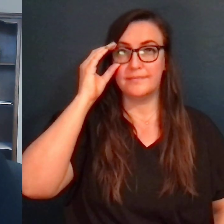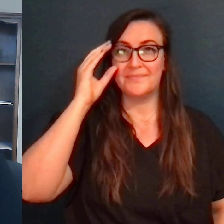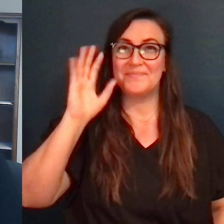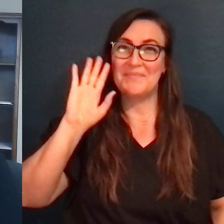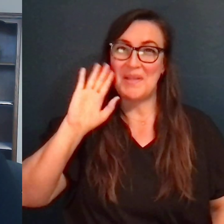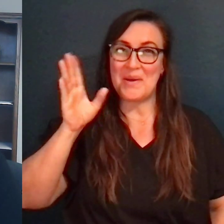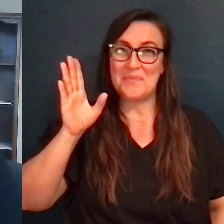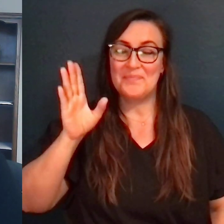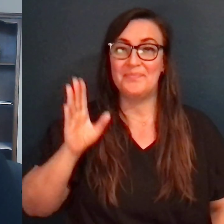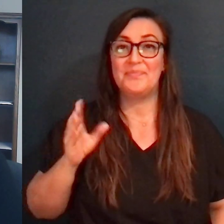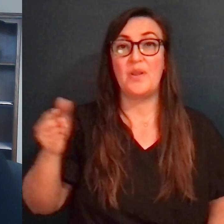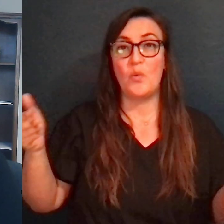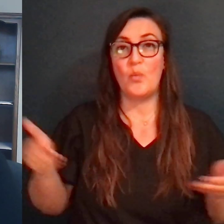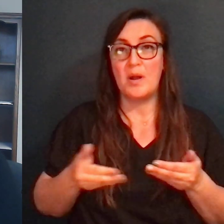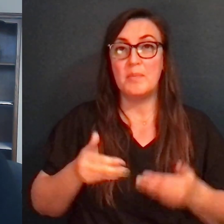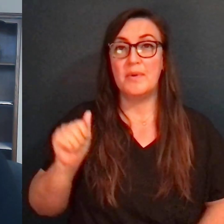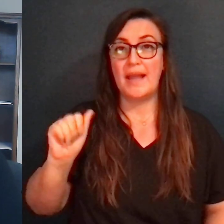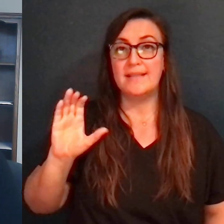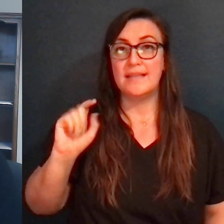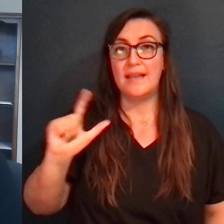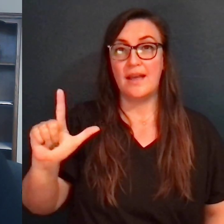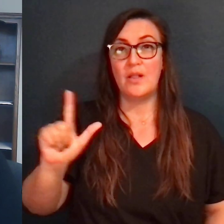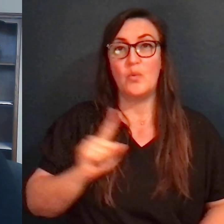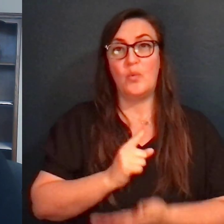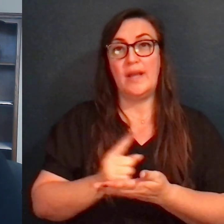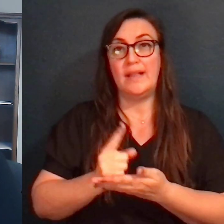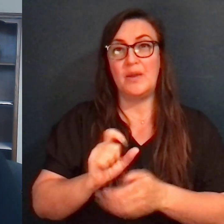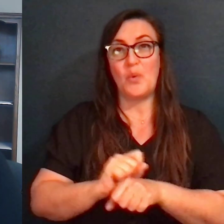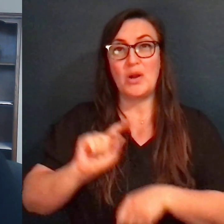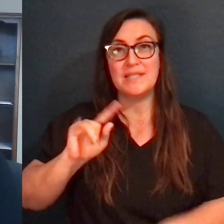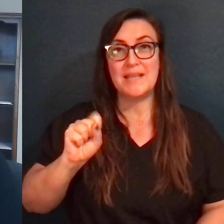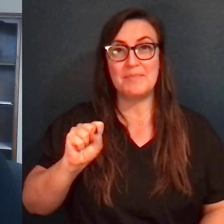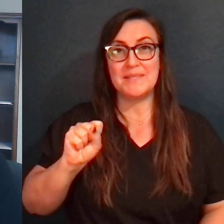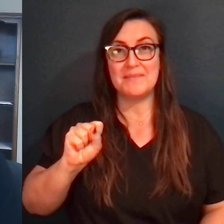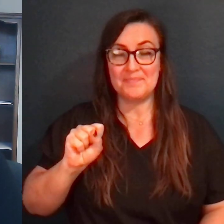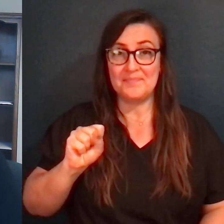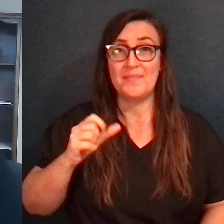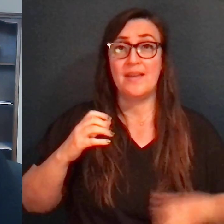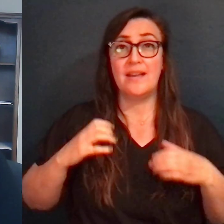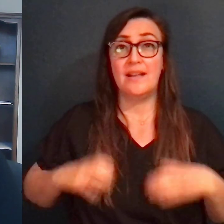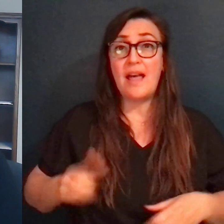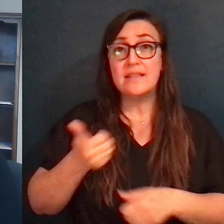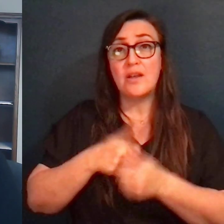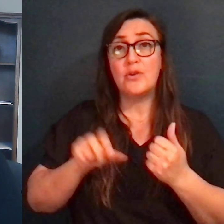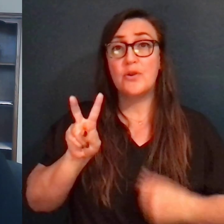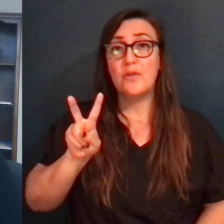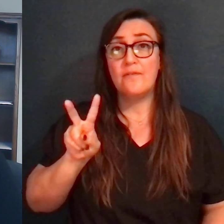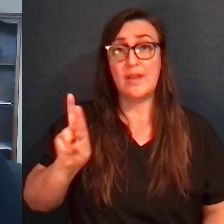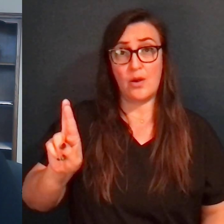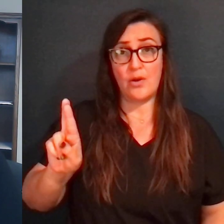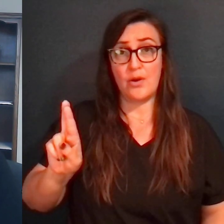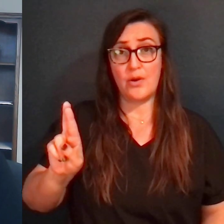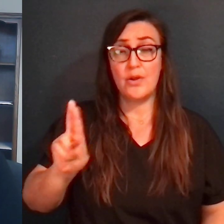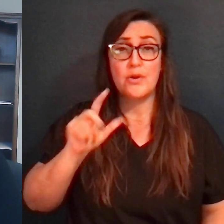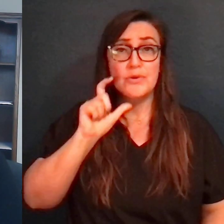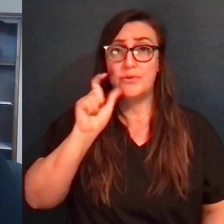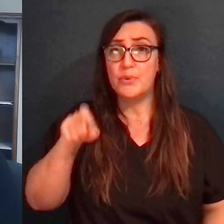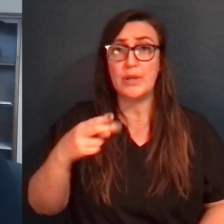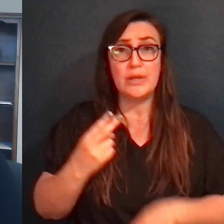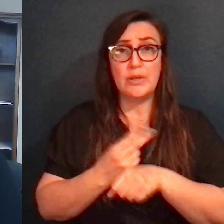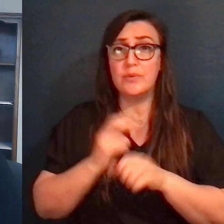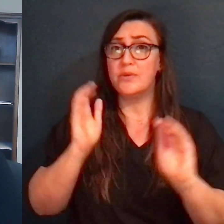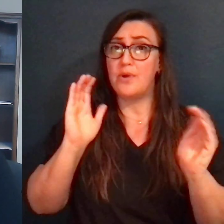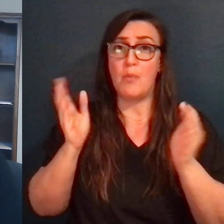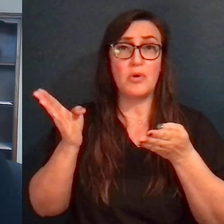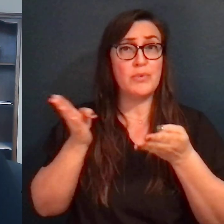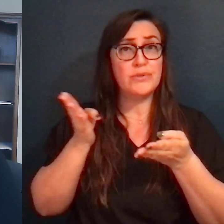Hello. Welcome to ACDL's Weekly Work Tips. Clients of vocational rehabilitation do not